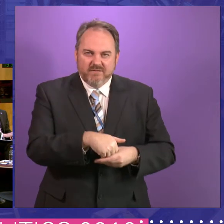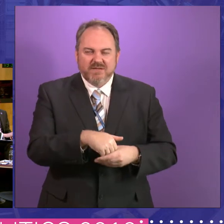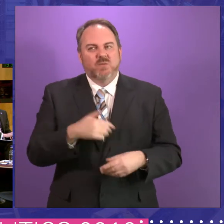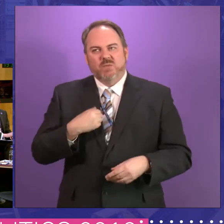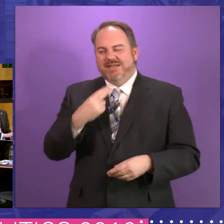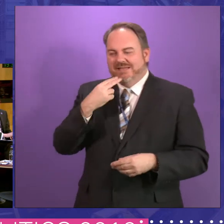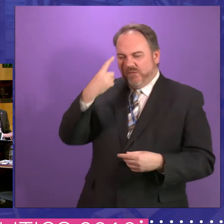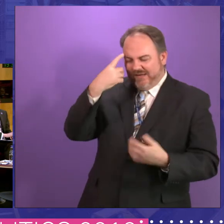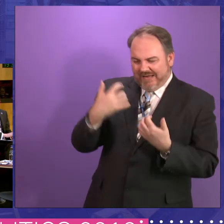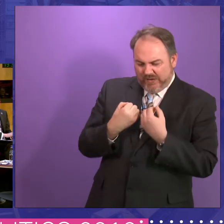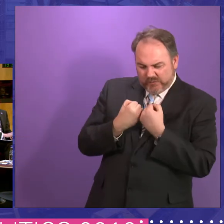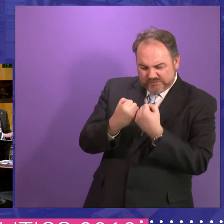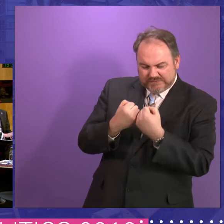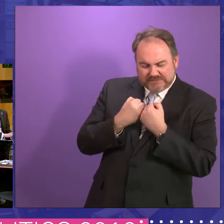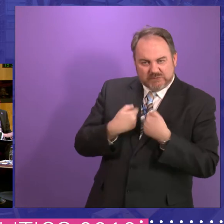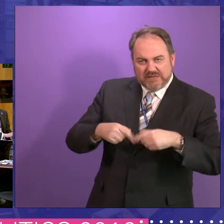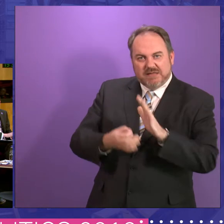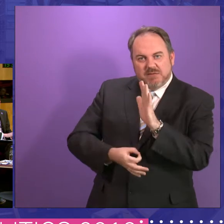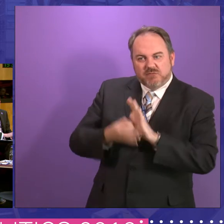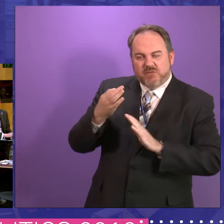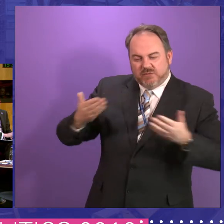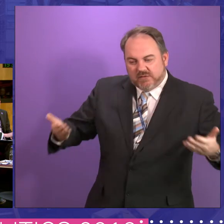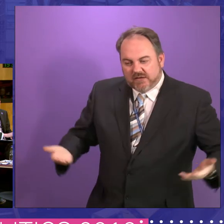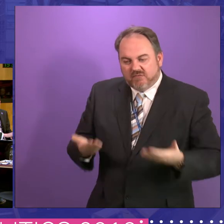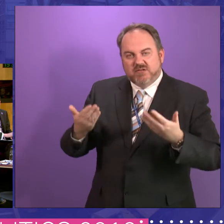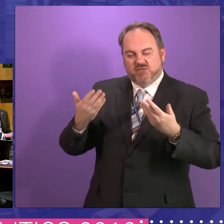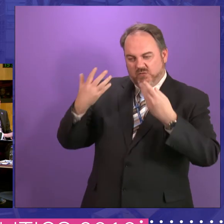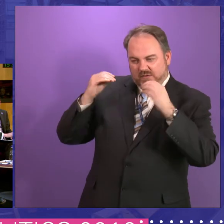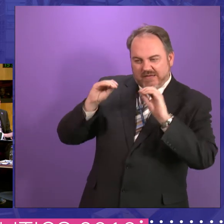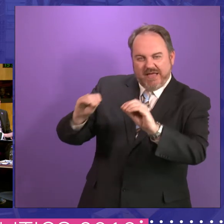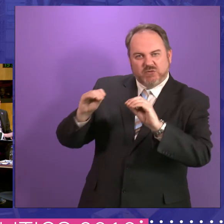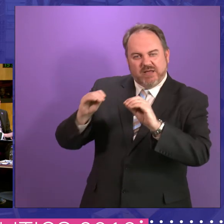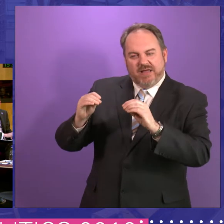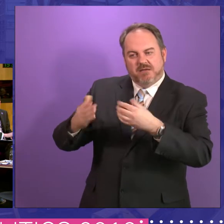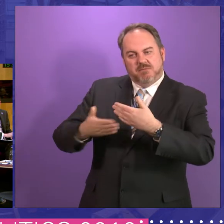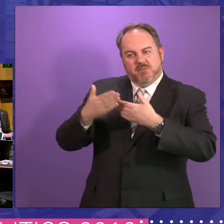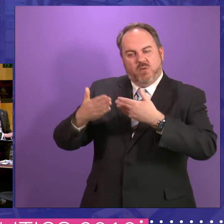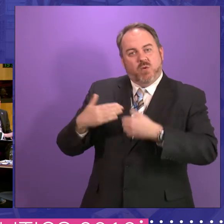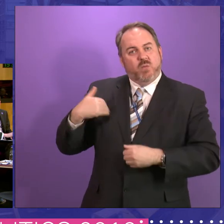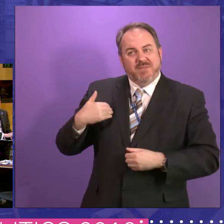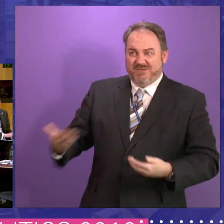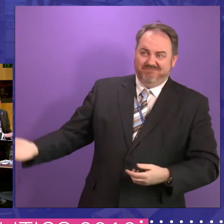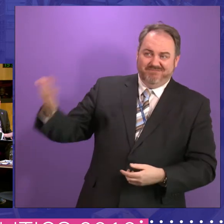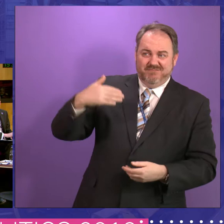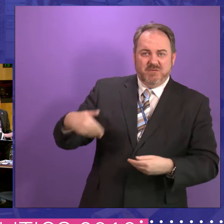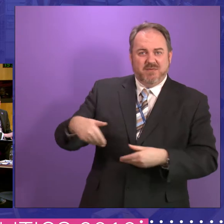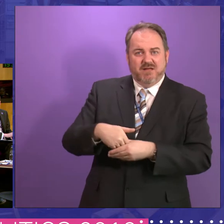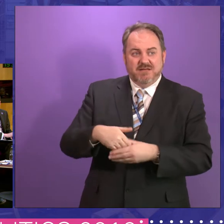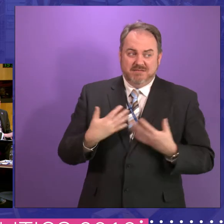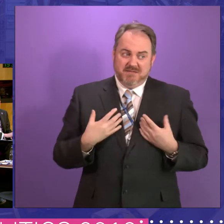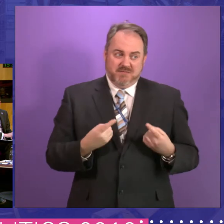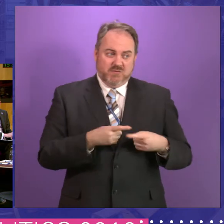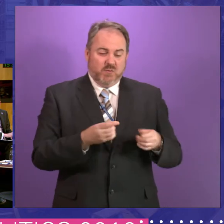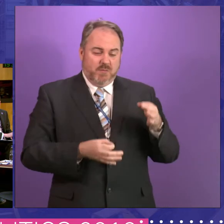job to be done about how we reassure, give confidence, educate. And it's partly for the political parties to do